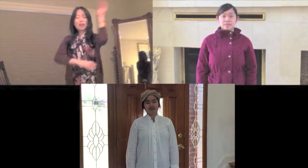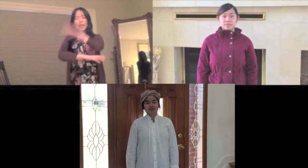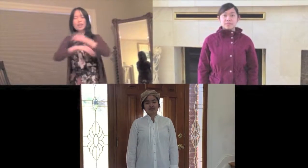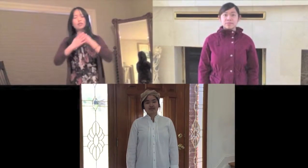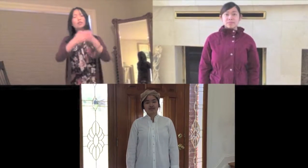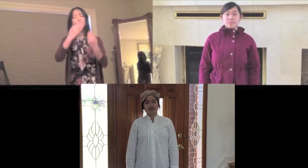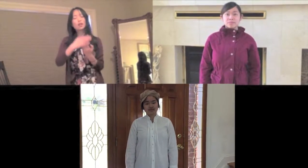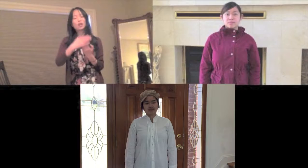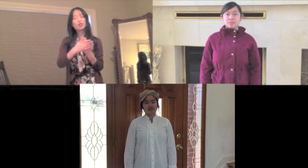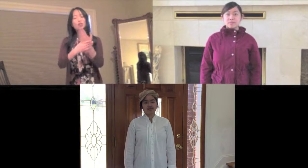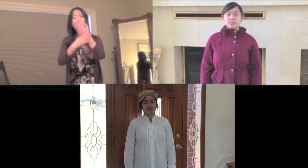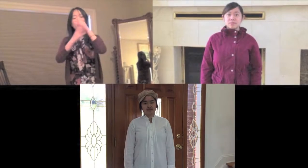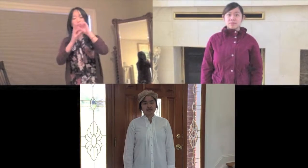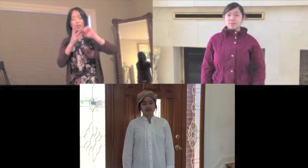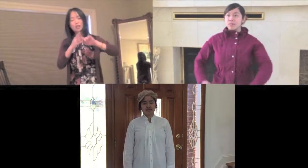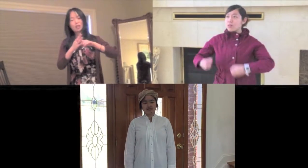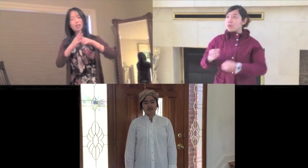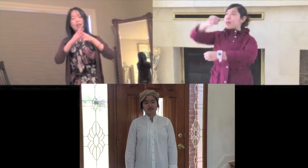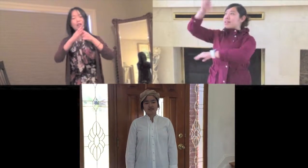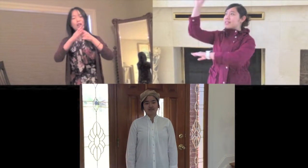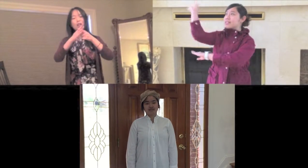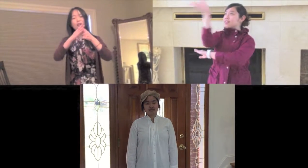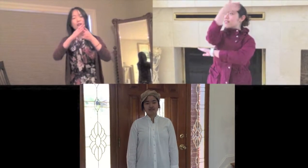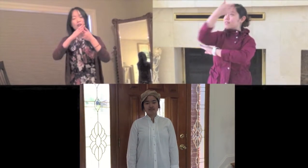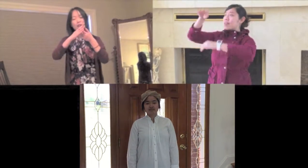time